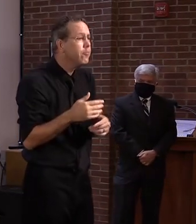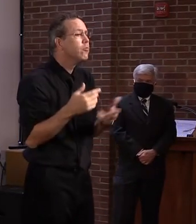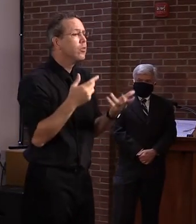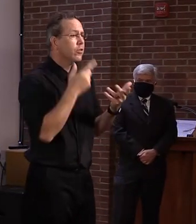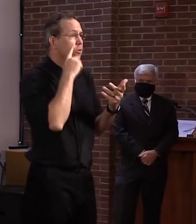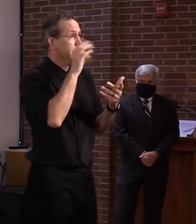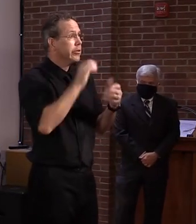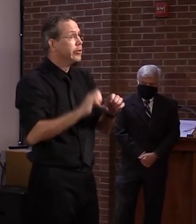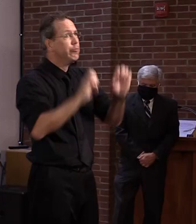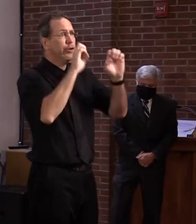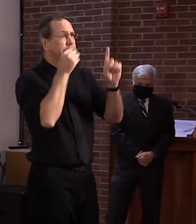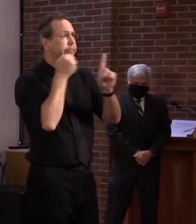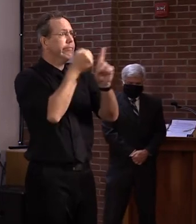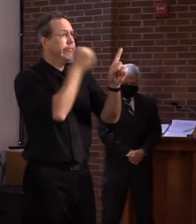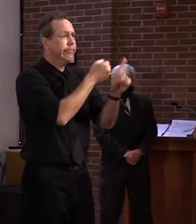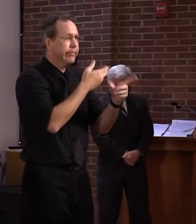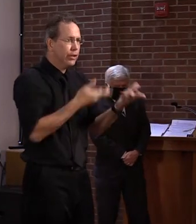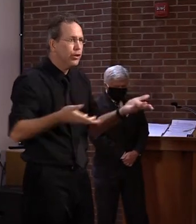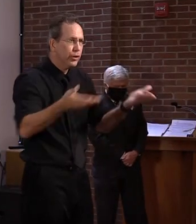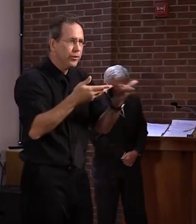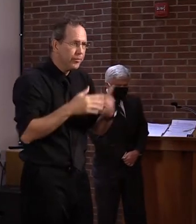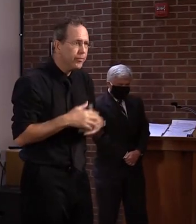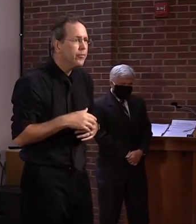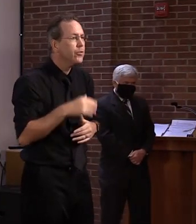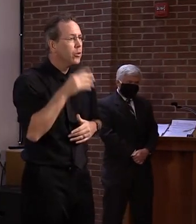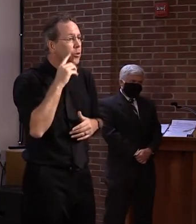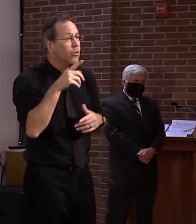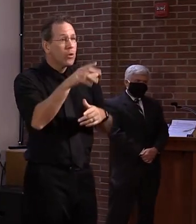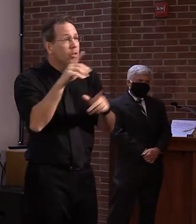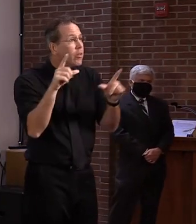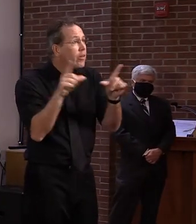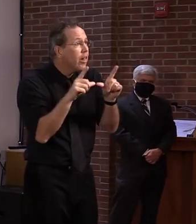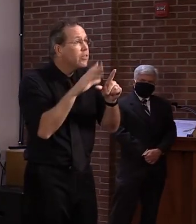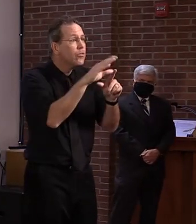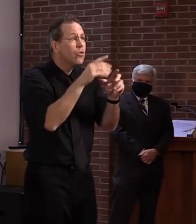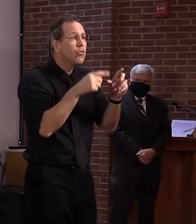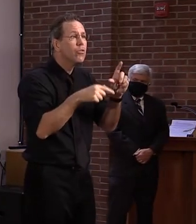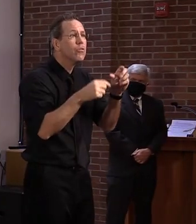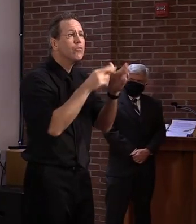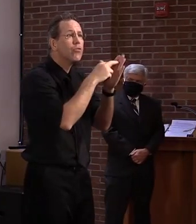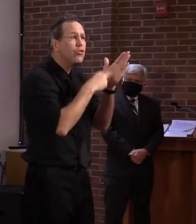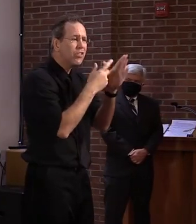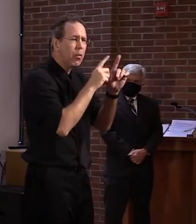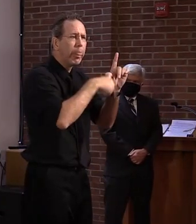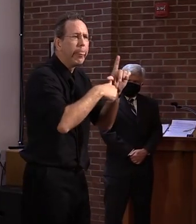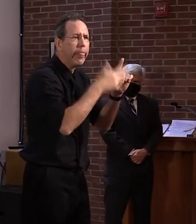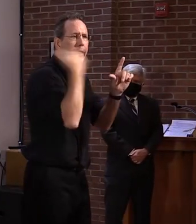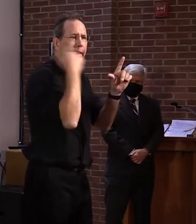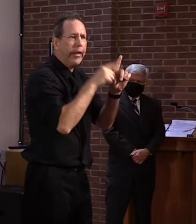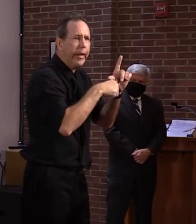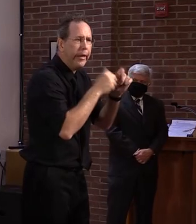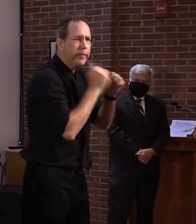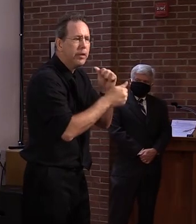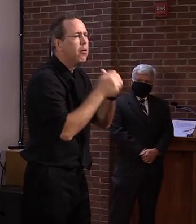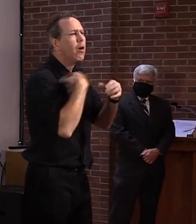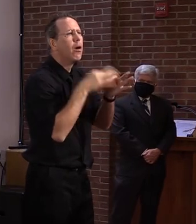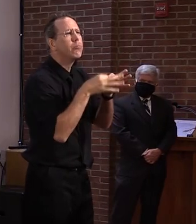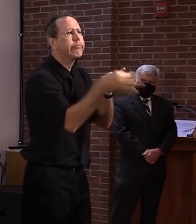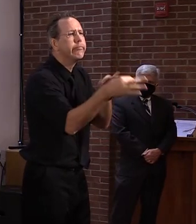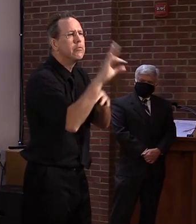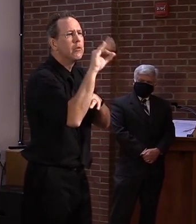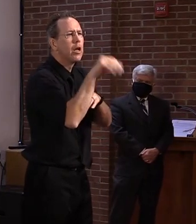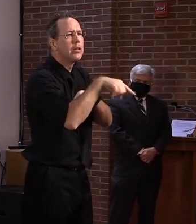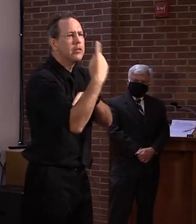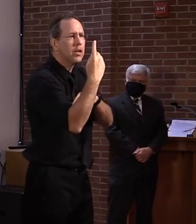in place. Your license and registration renewals still hold a 90-day extension from the